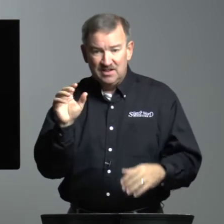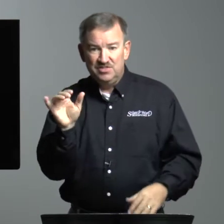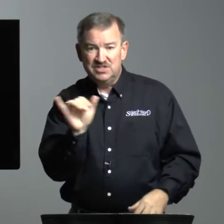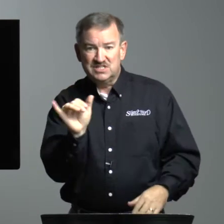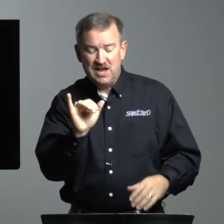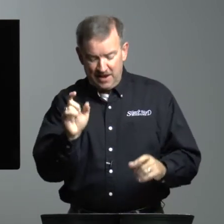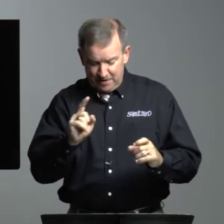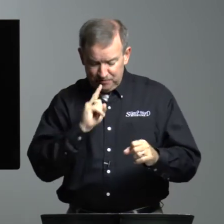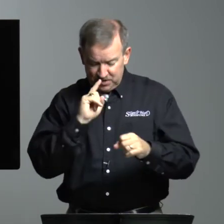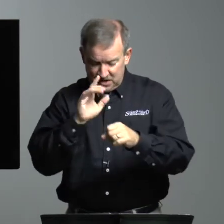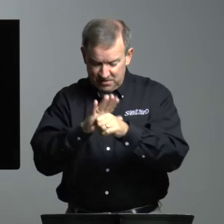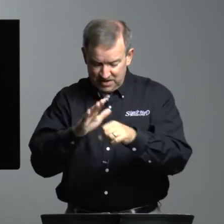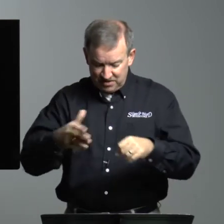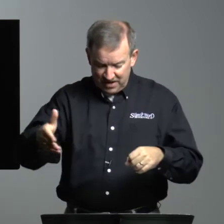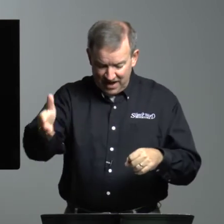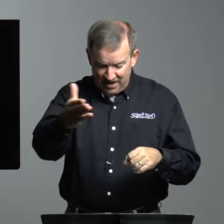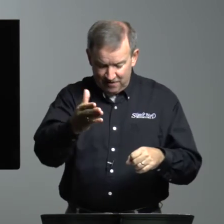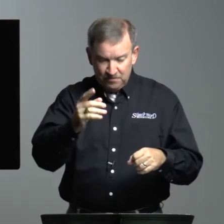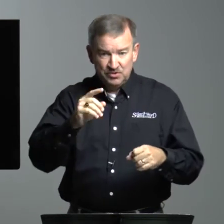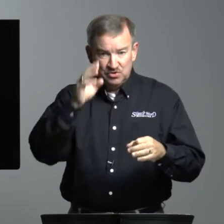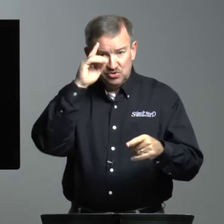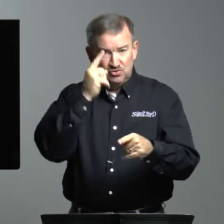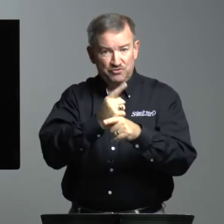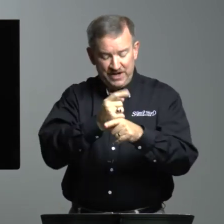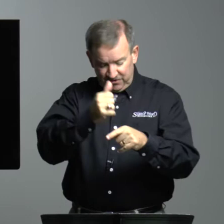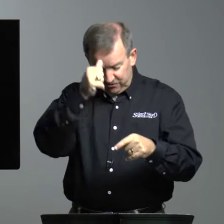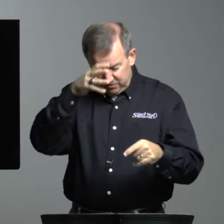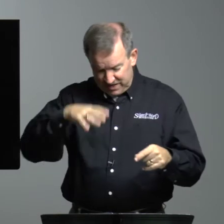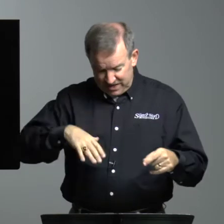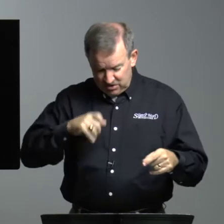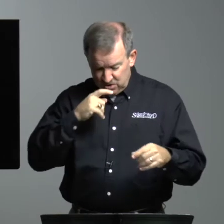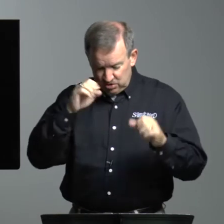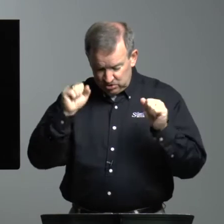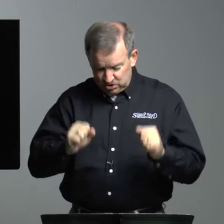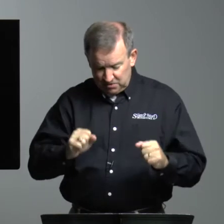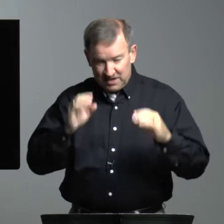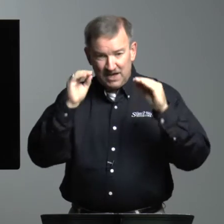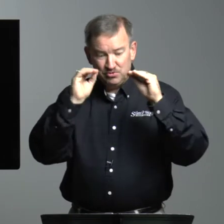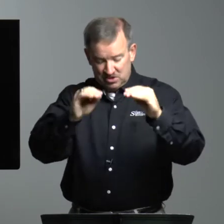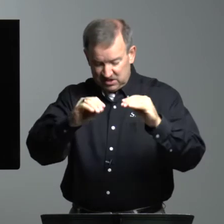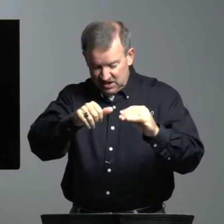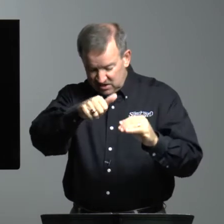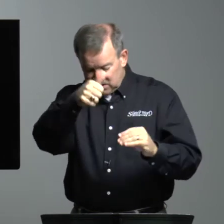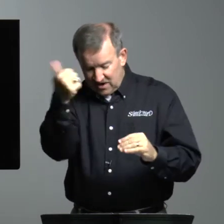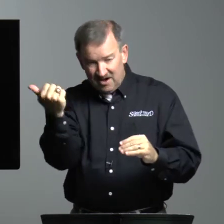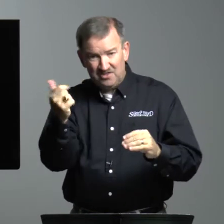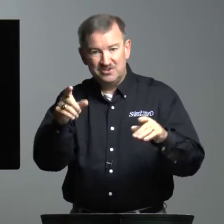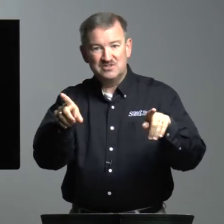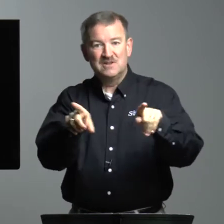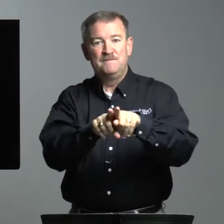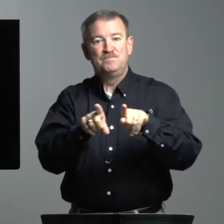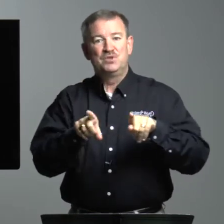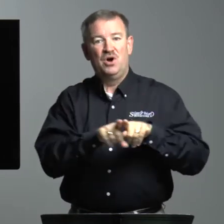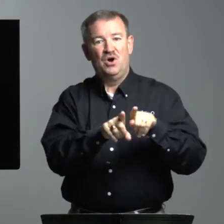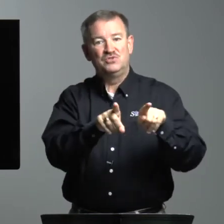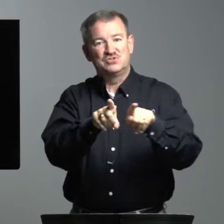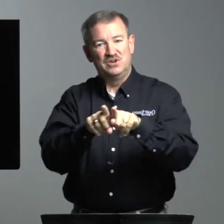the same commit thou to faithful men who shall be able to teach others also.